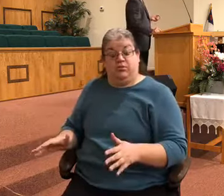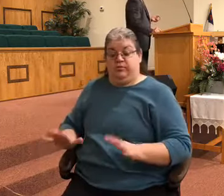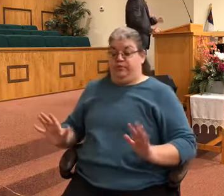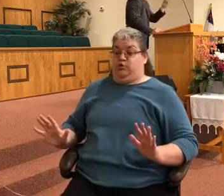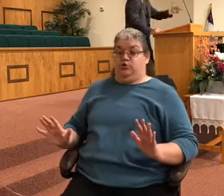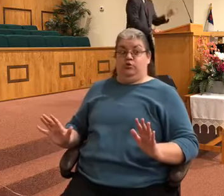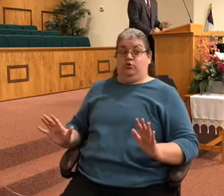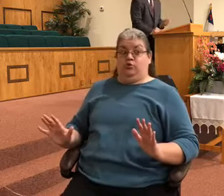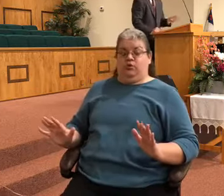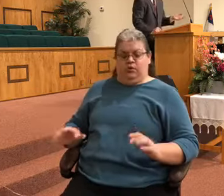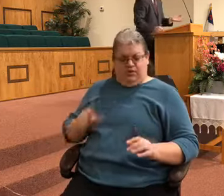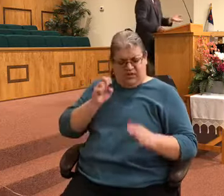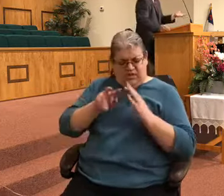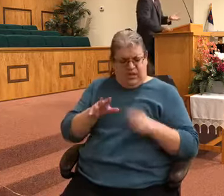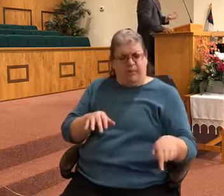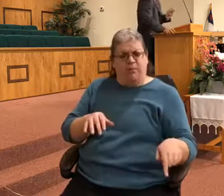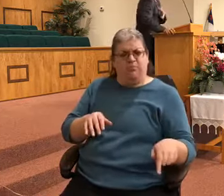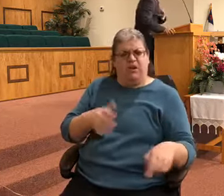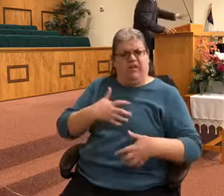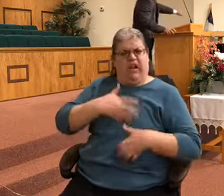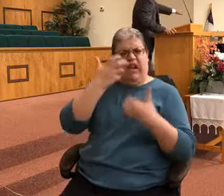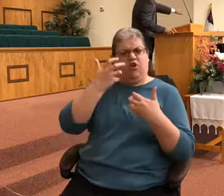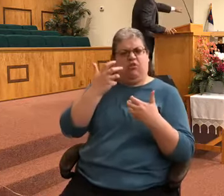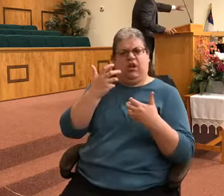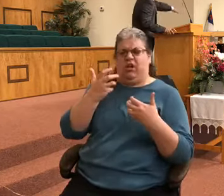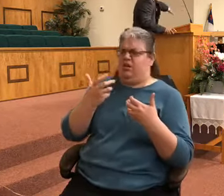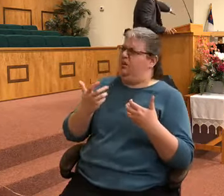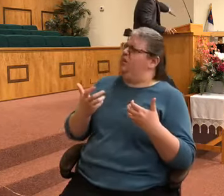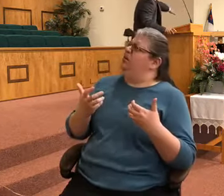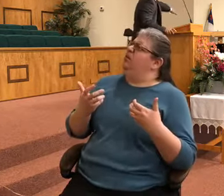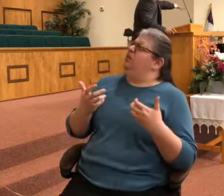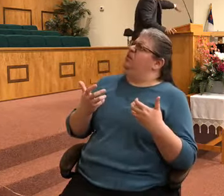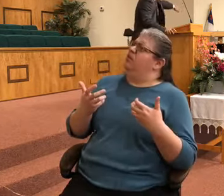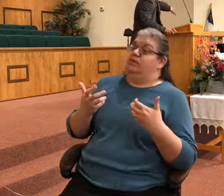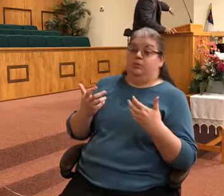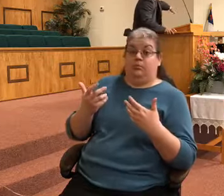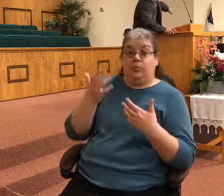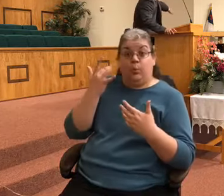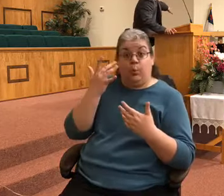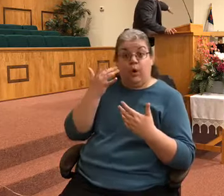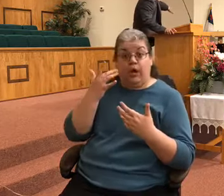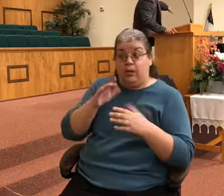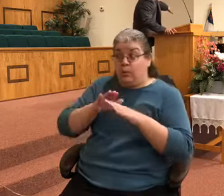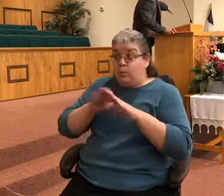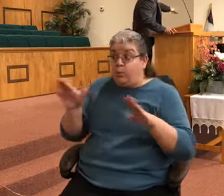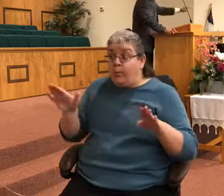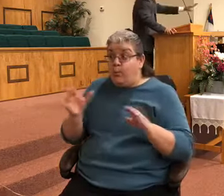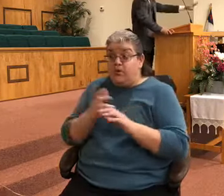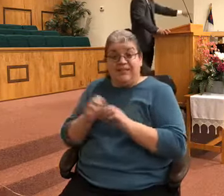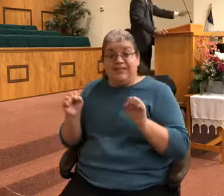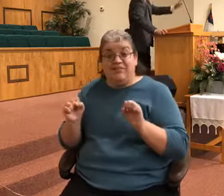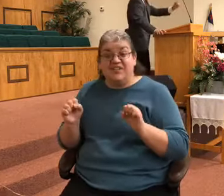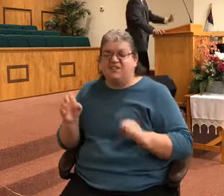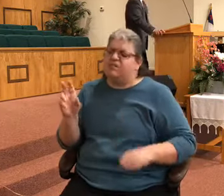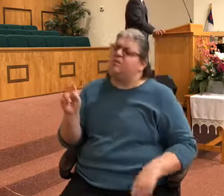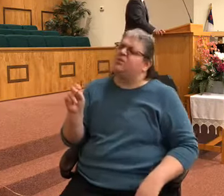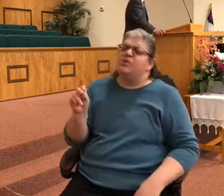Was he angry because there would no longer be the promise of deliverance? No, that wasn't the issue.